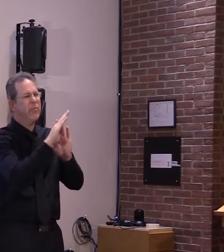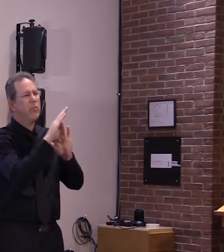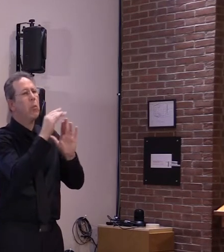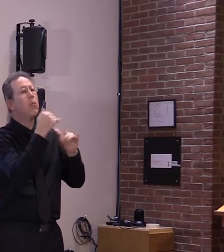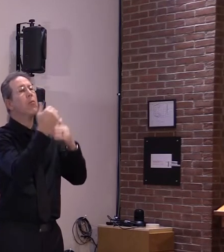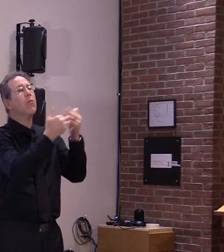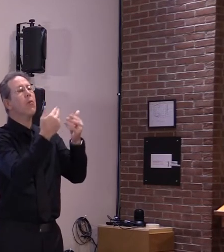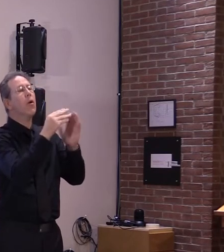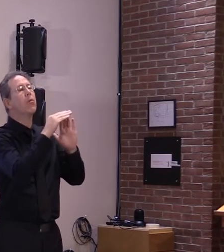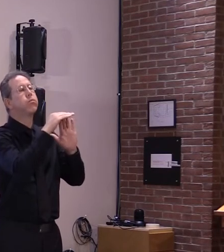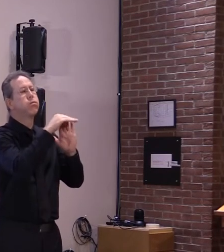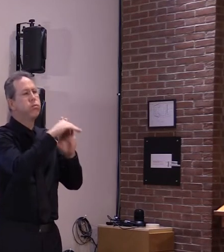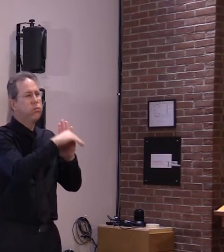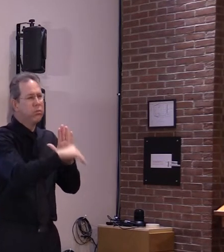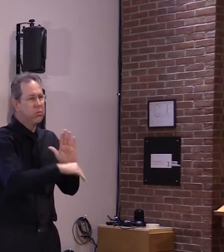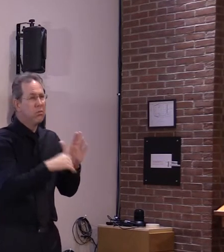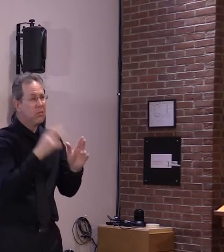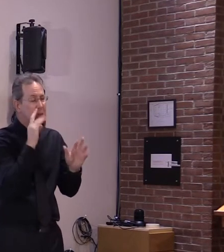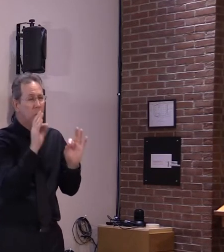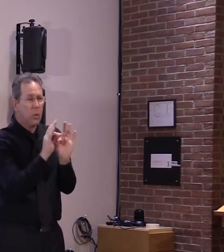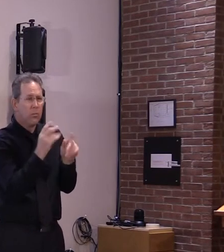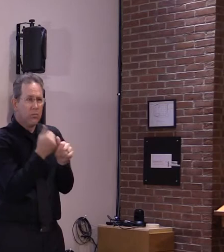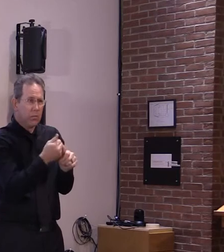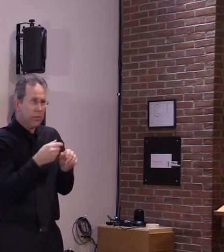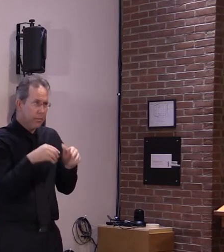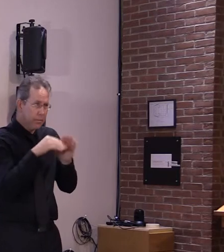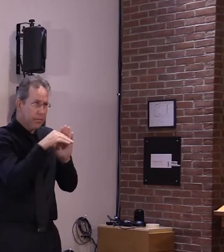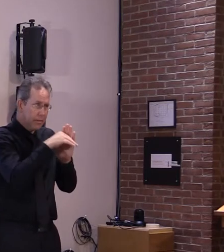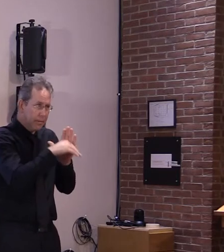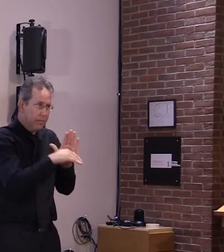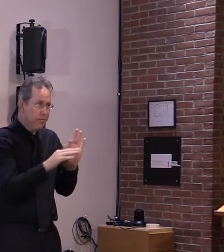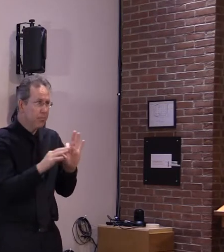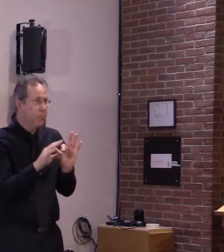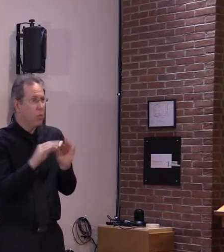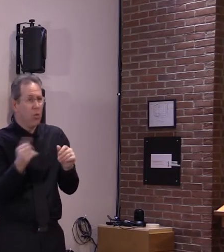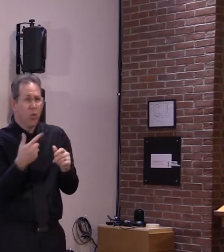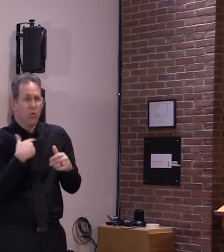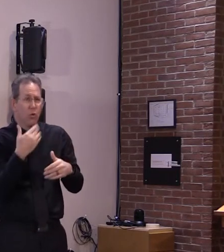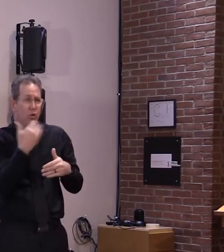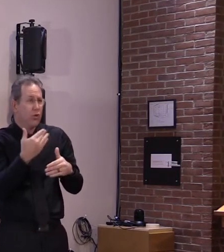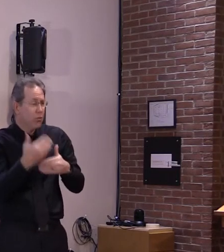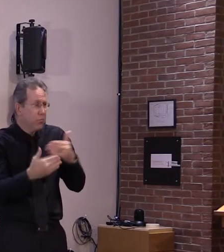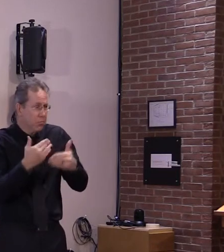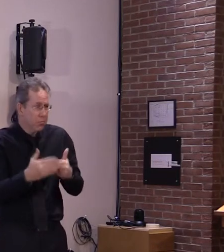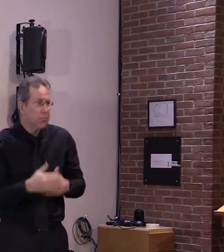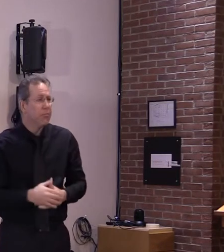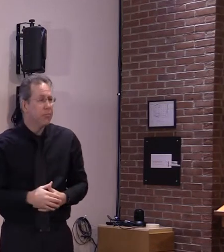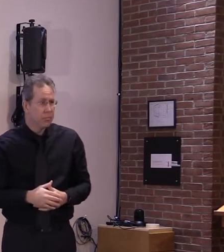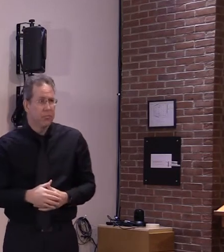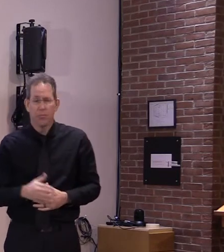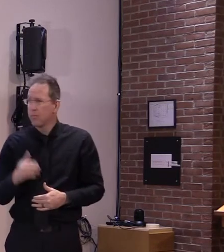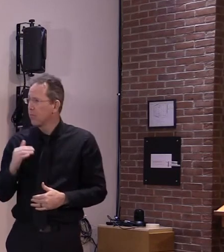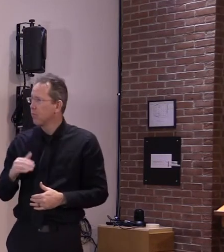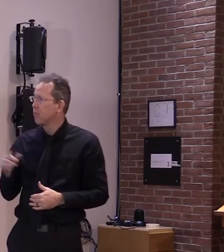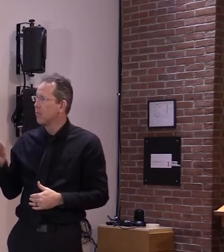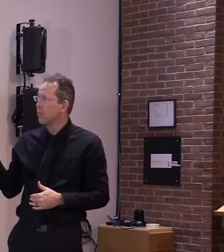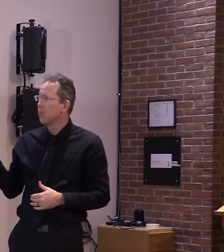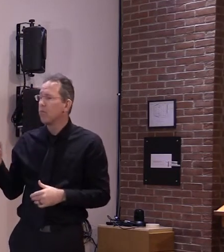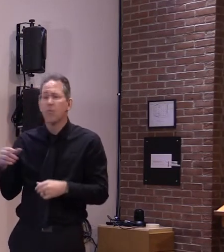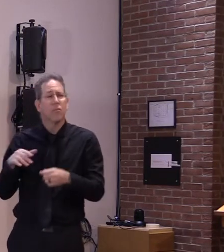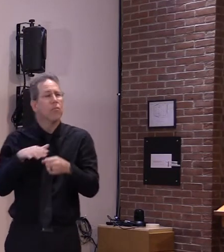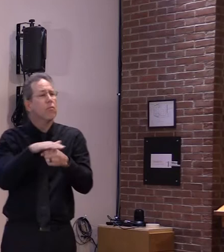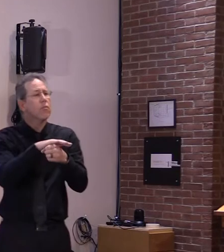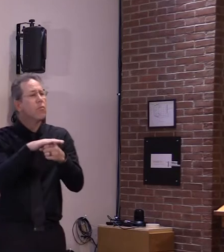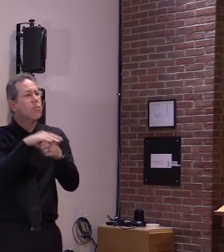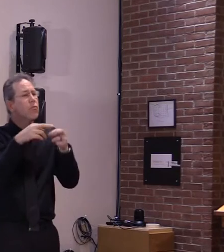keep up the good work that we've recently experienced relating to the region this is the 16th straight